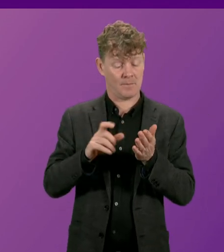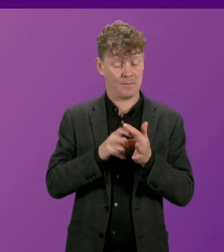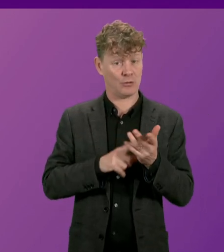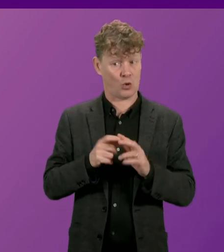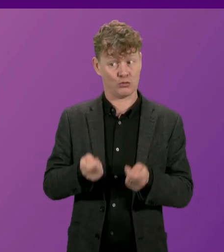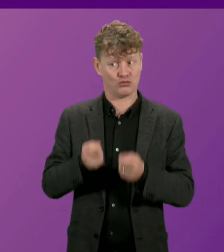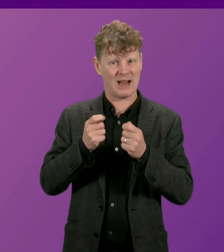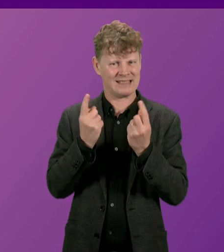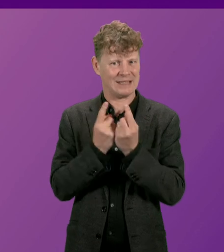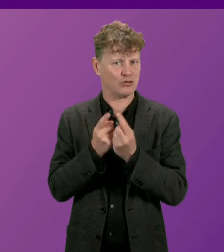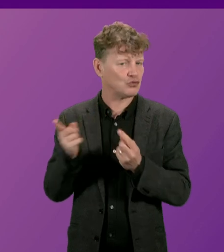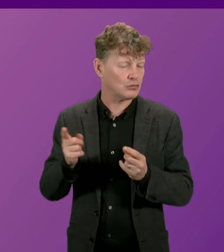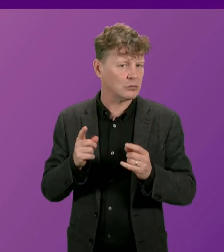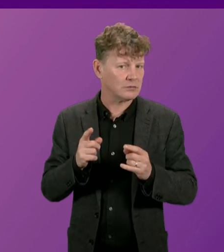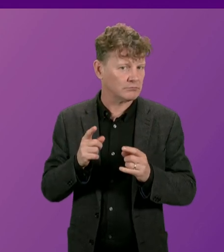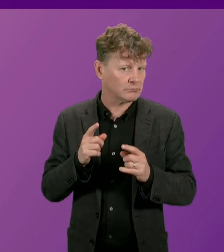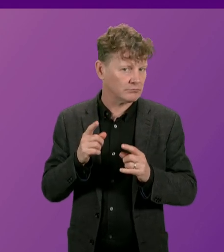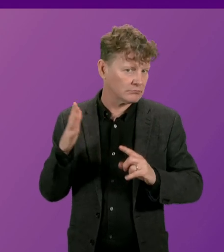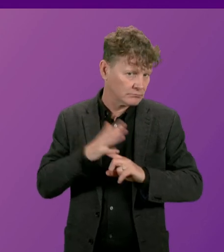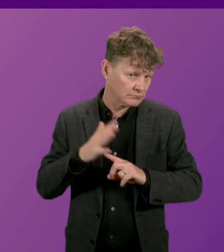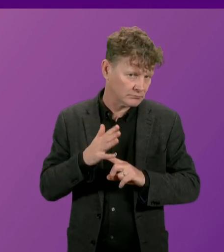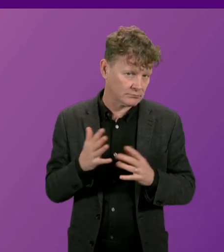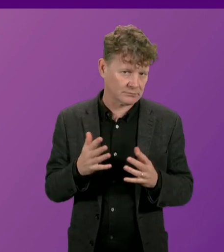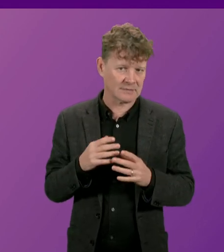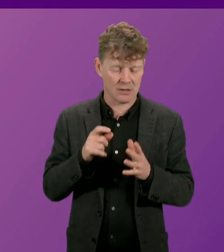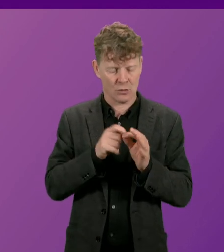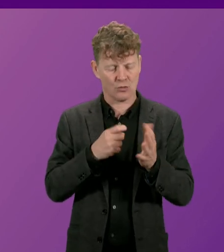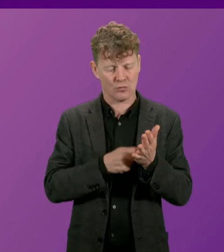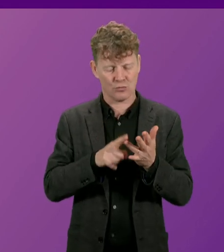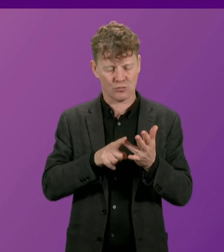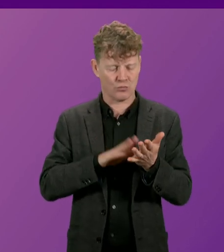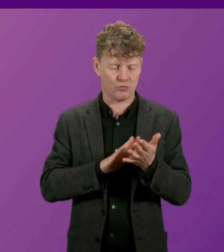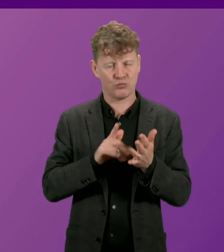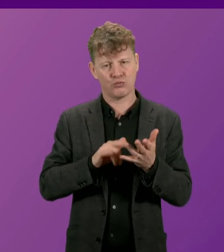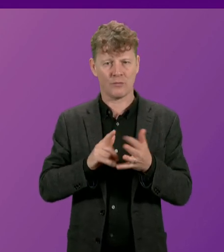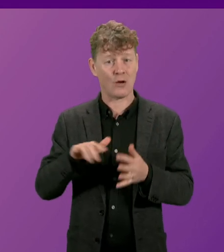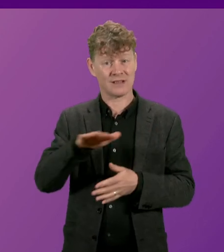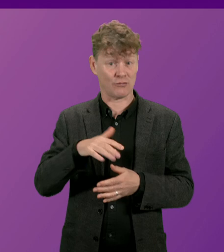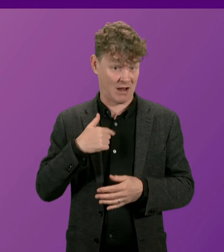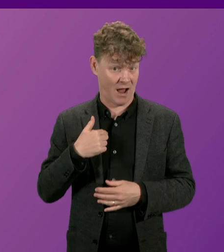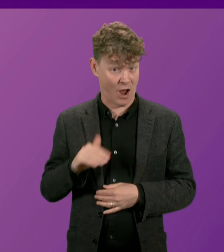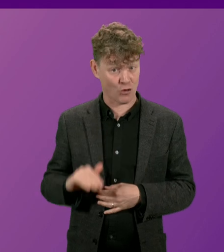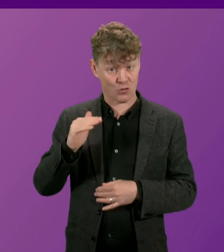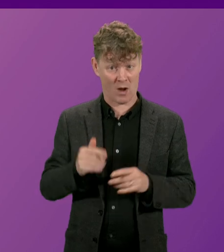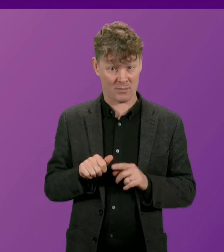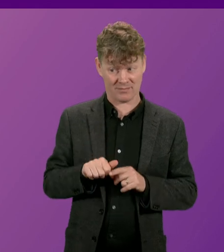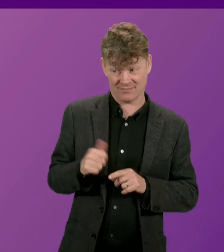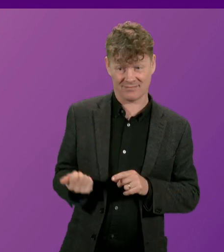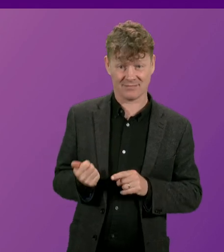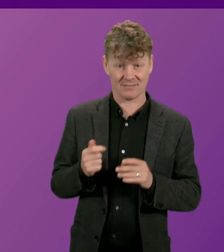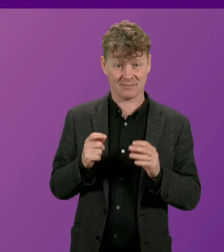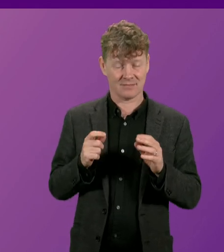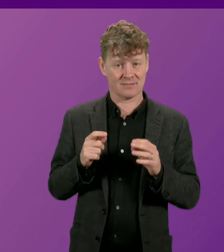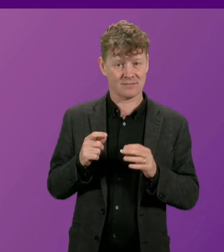me, and I am very familiar with the Broomhouse area of the city. I grew up very close to Broomhouse, so I know its